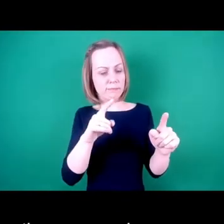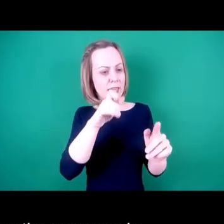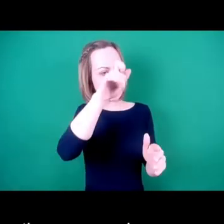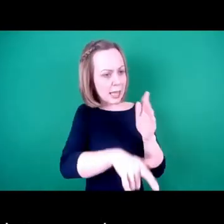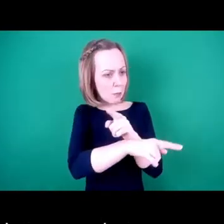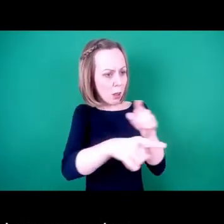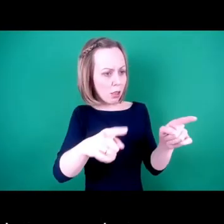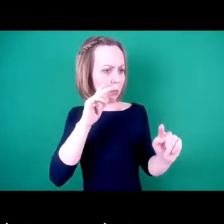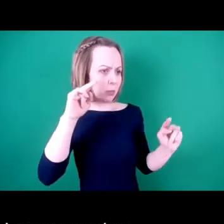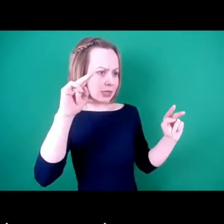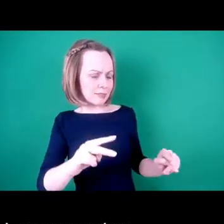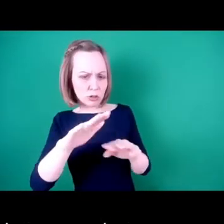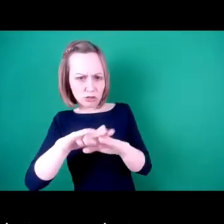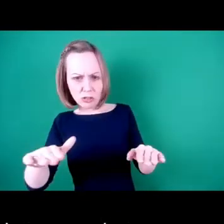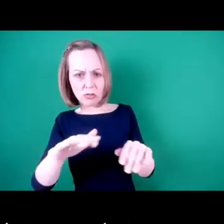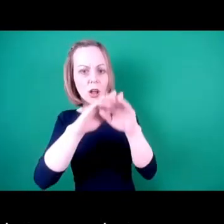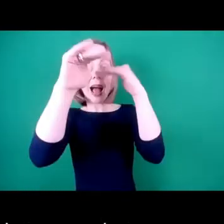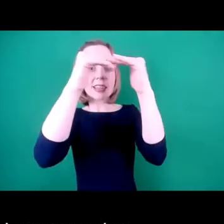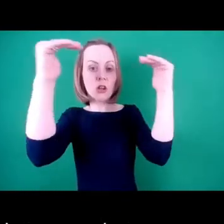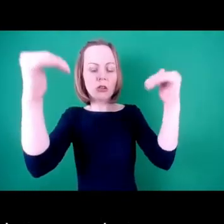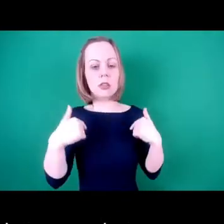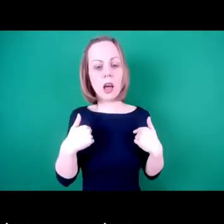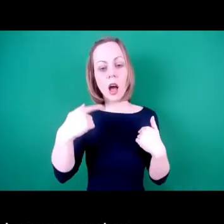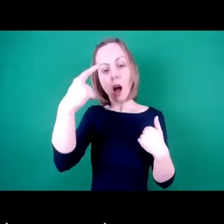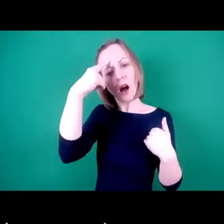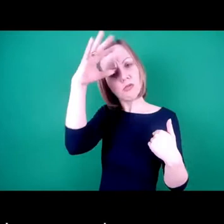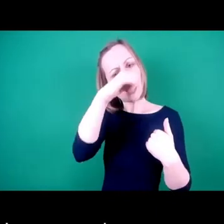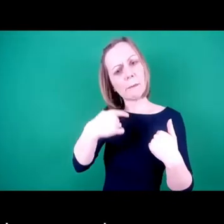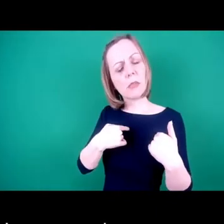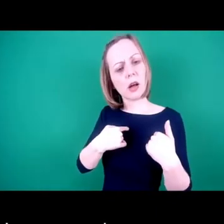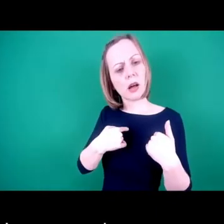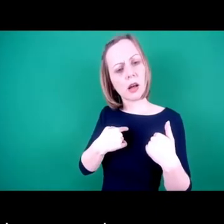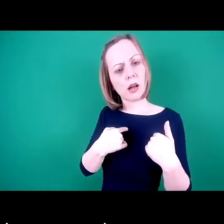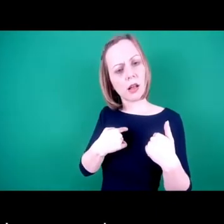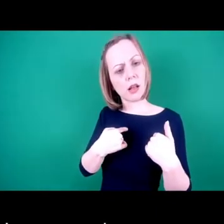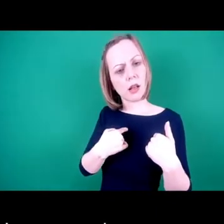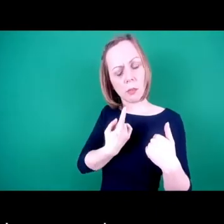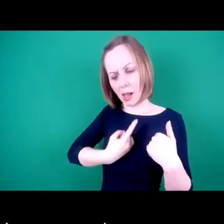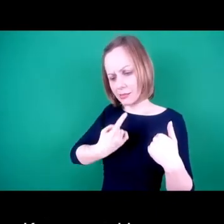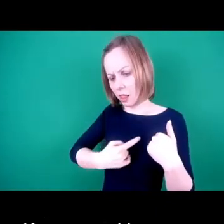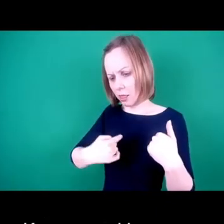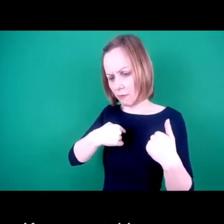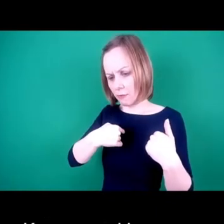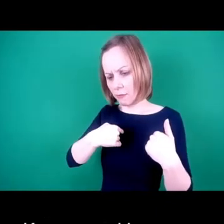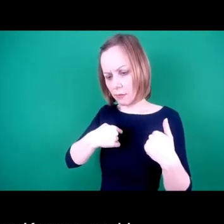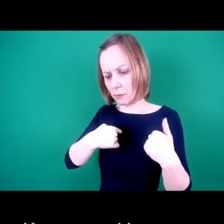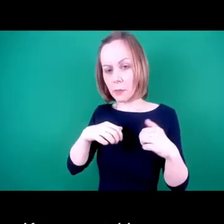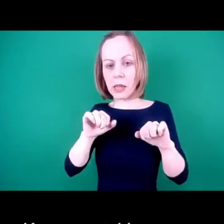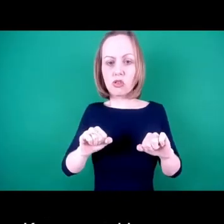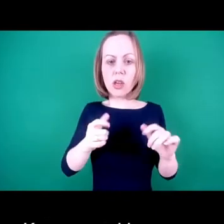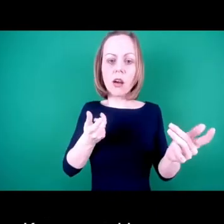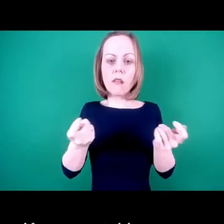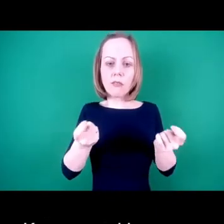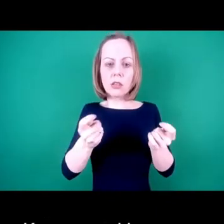than adults is I can remember being governor of chair of governors at a local